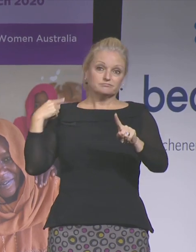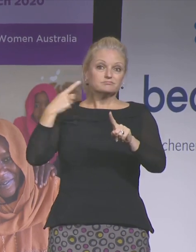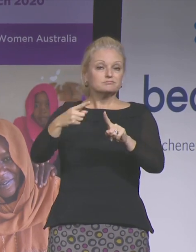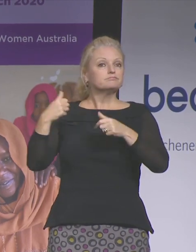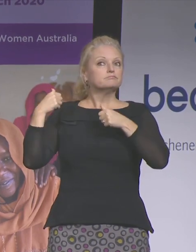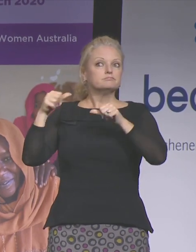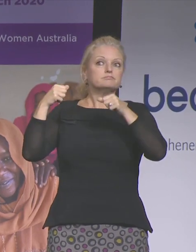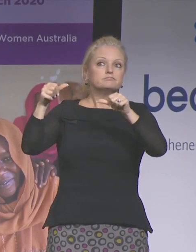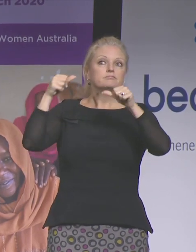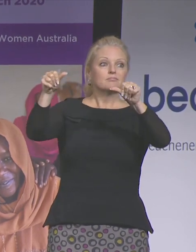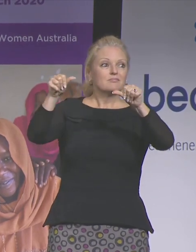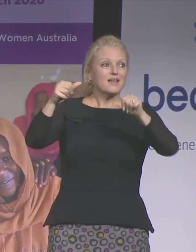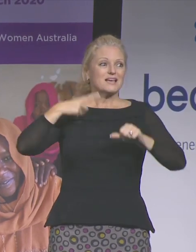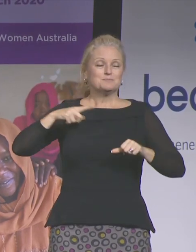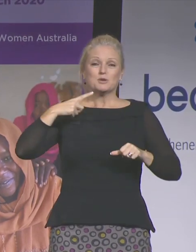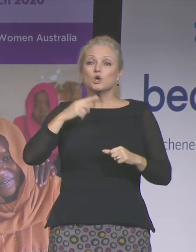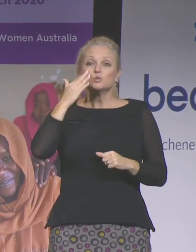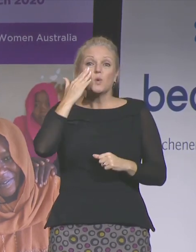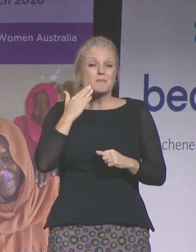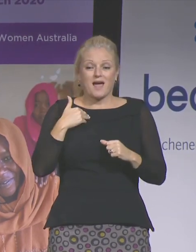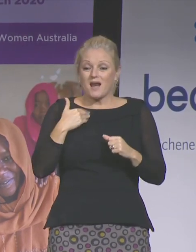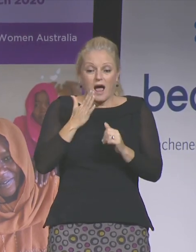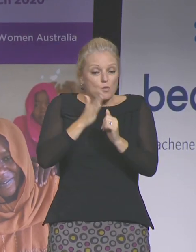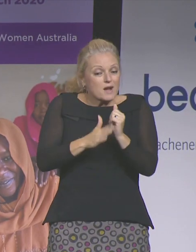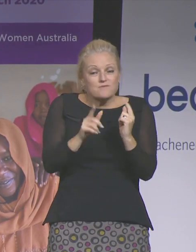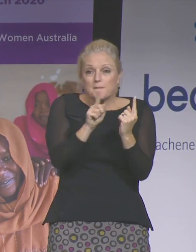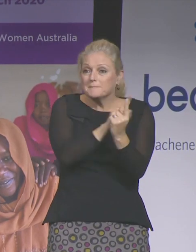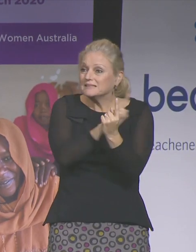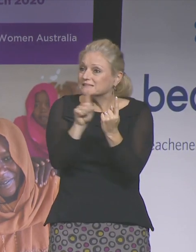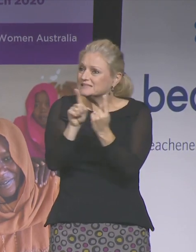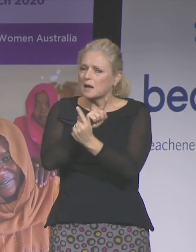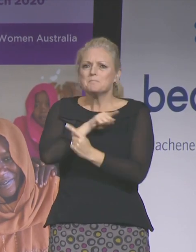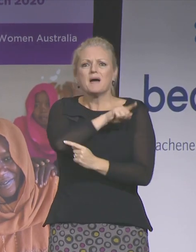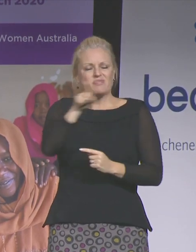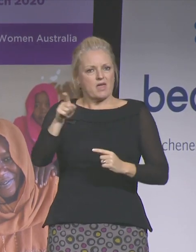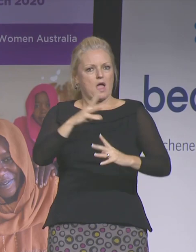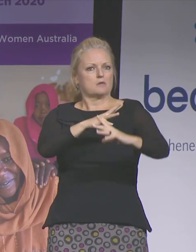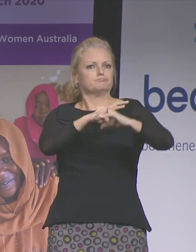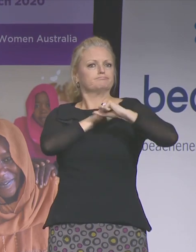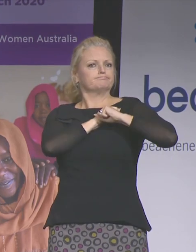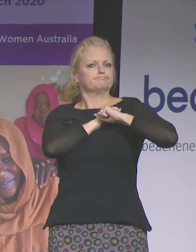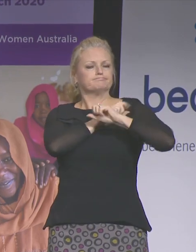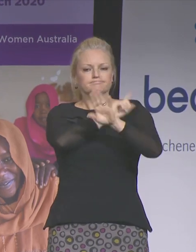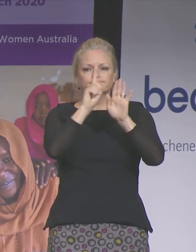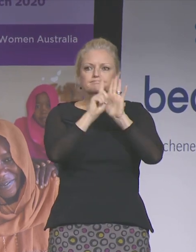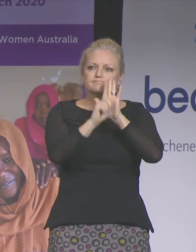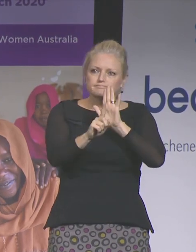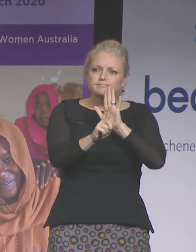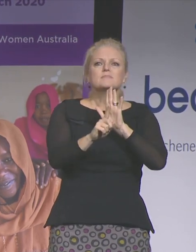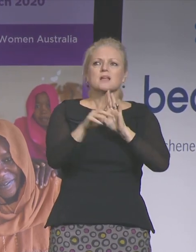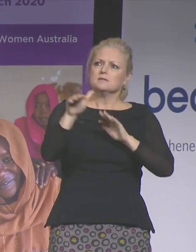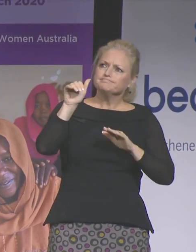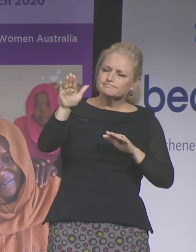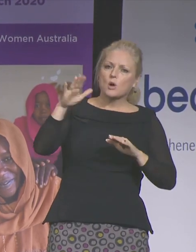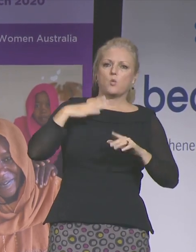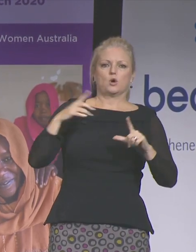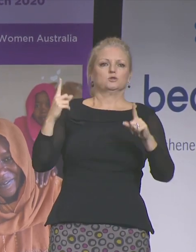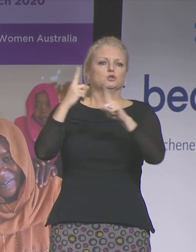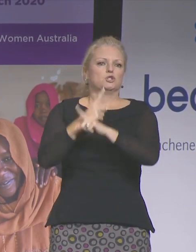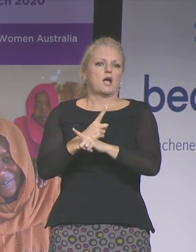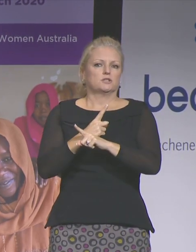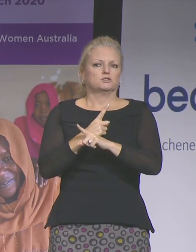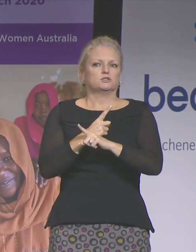will never know cared enough to stand tall and demand change. In order that future generations